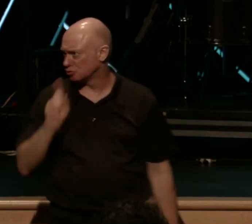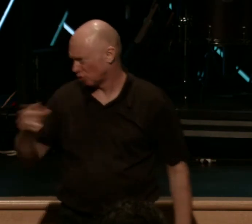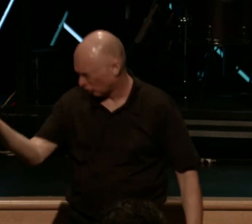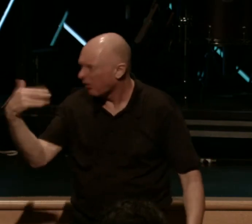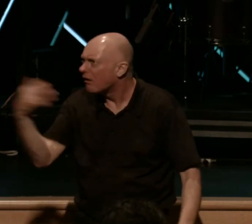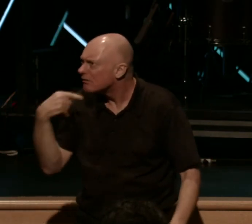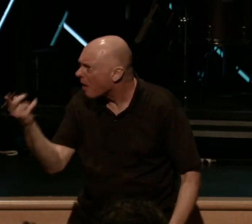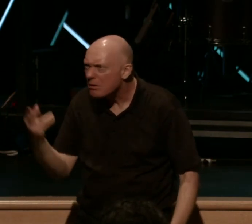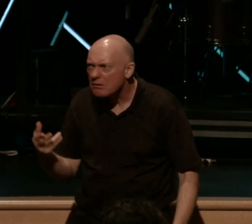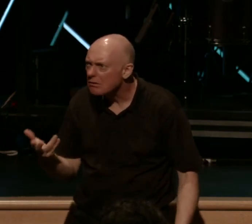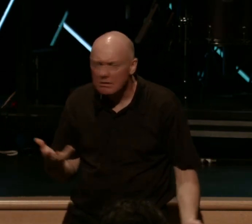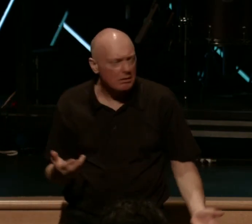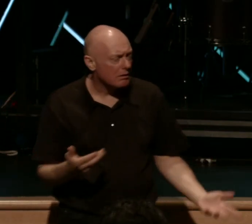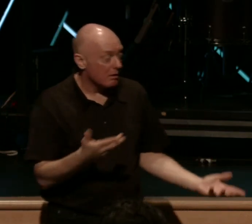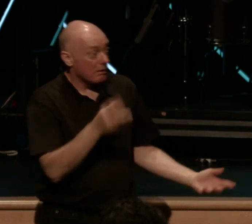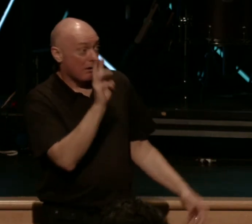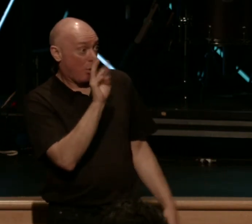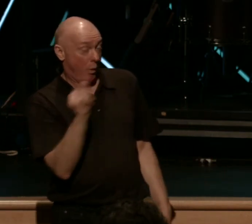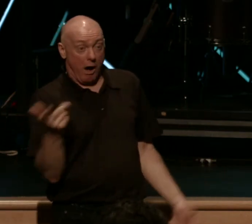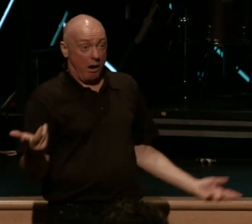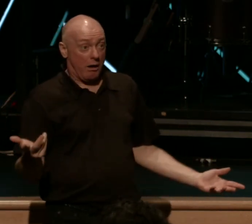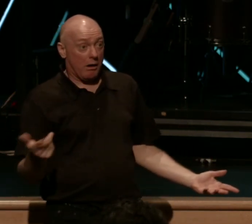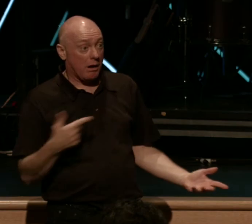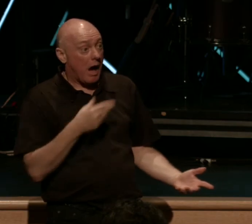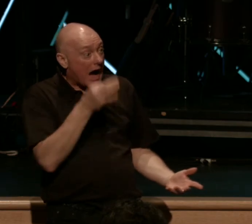to. He said, well, I smoked through Matthew.